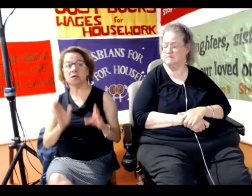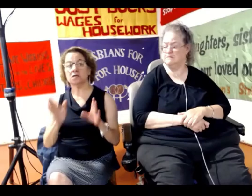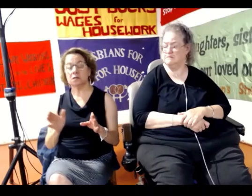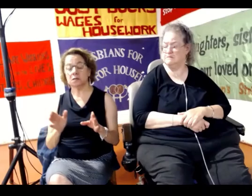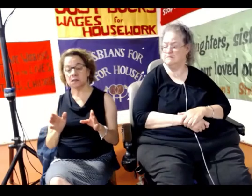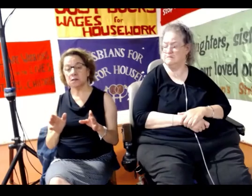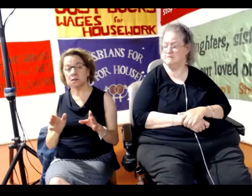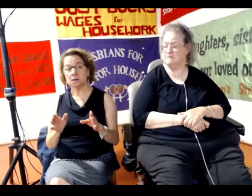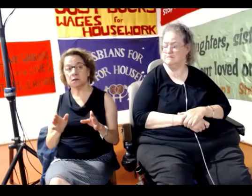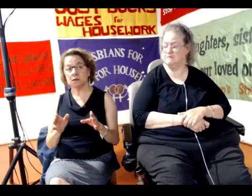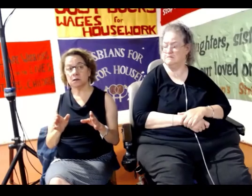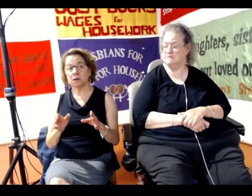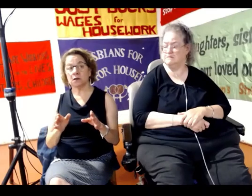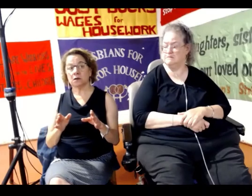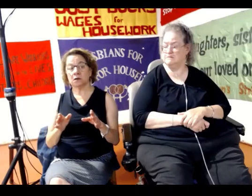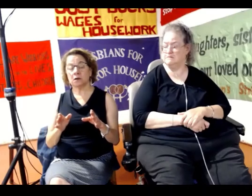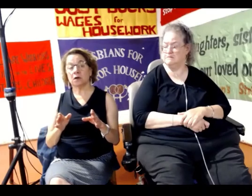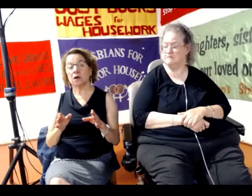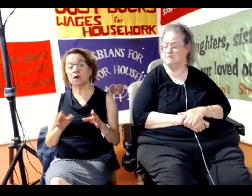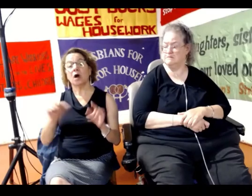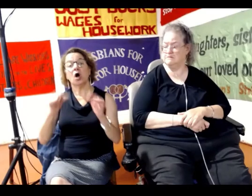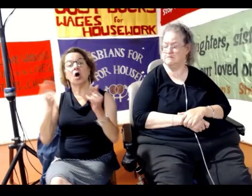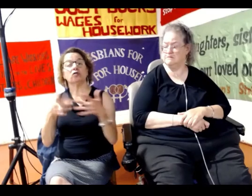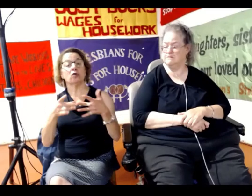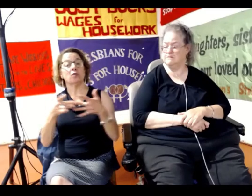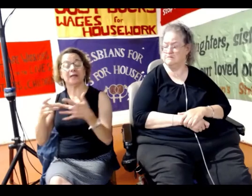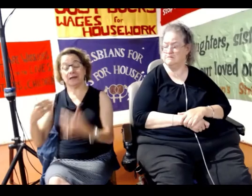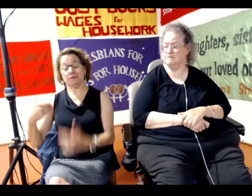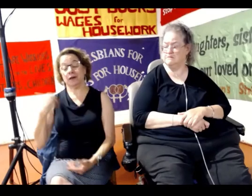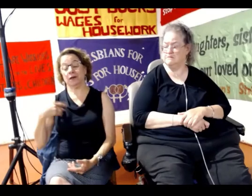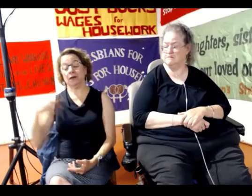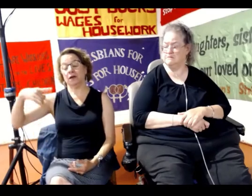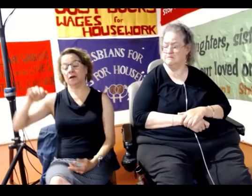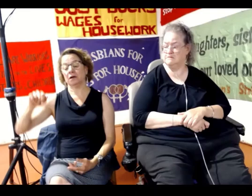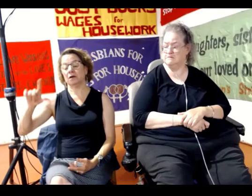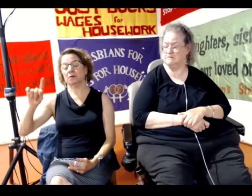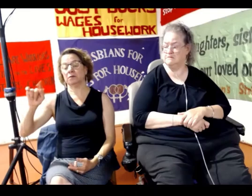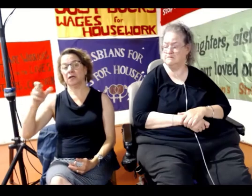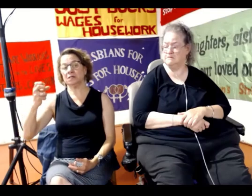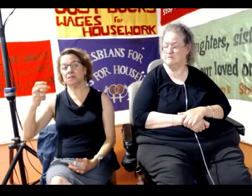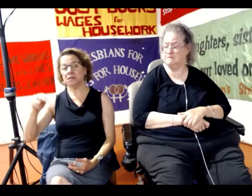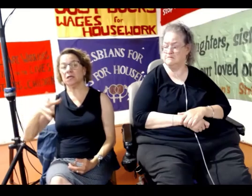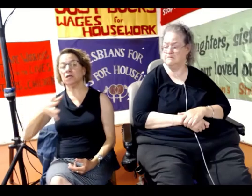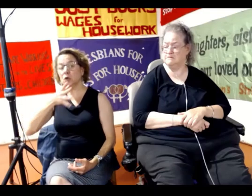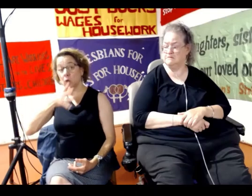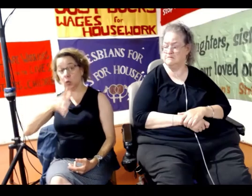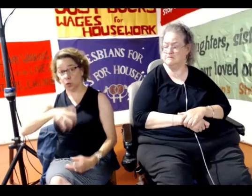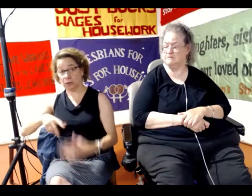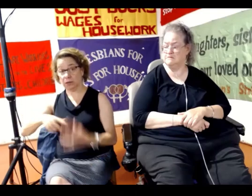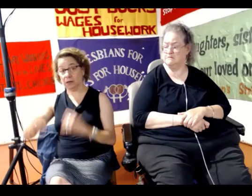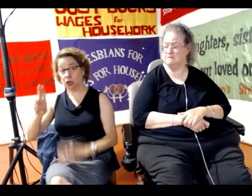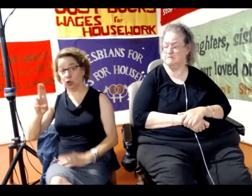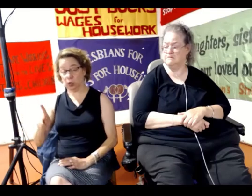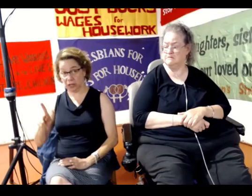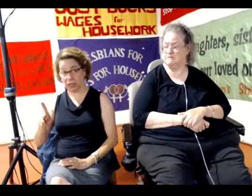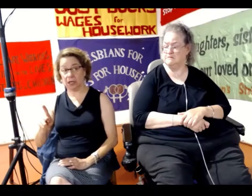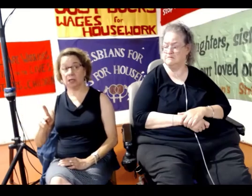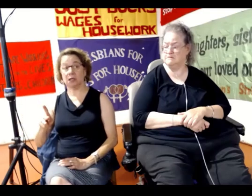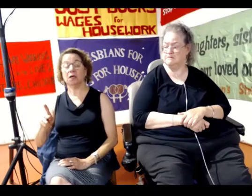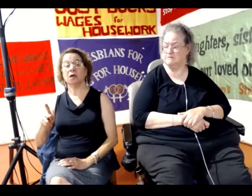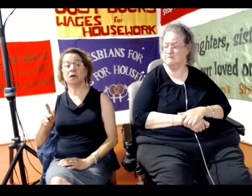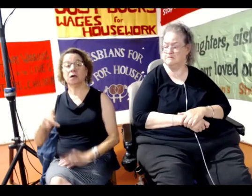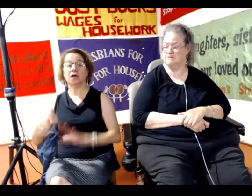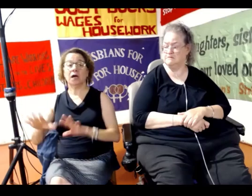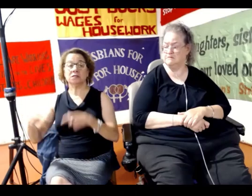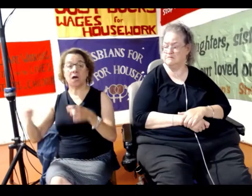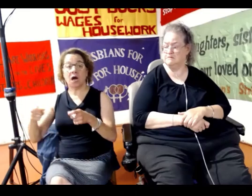led by a young Palestinian woman in the UK, has occupied, painted red, and bust-up